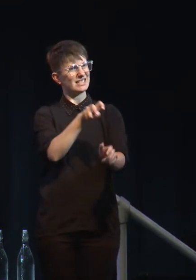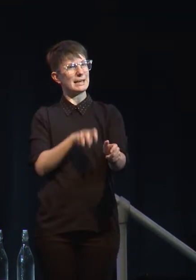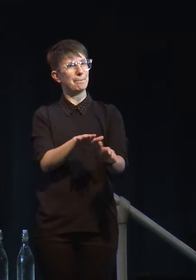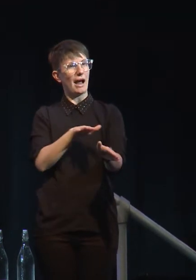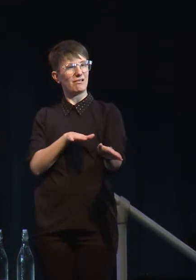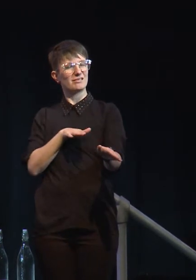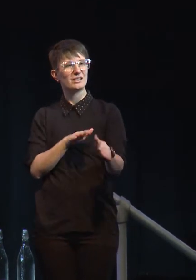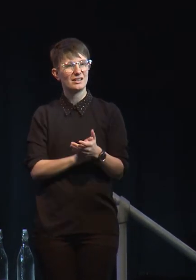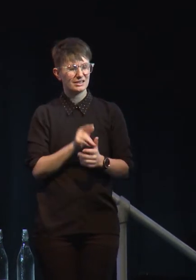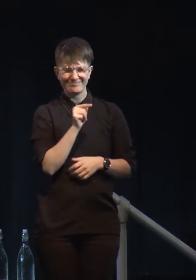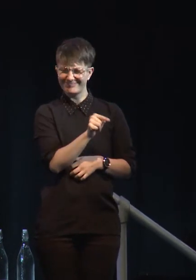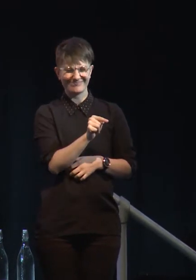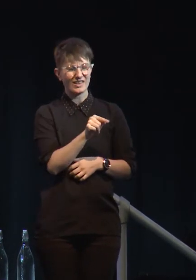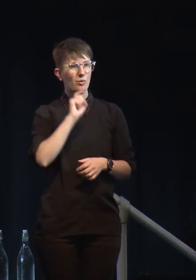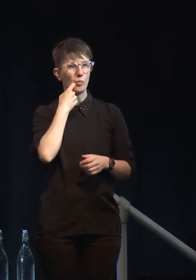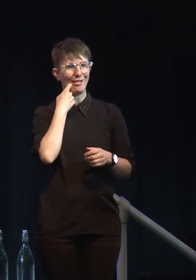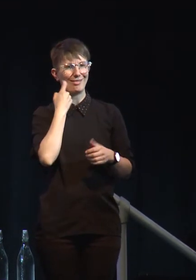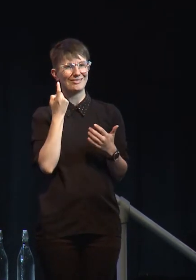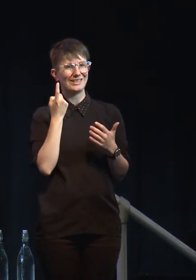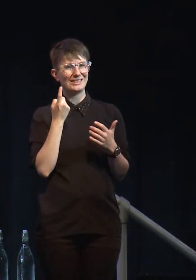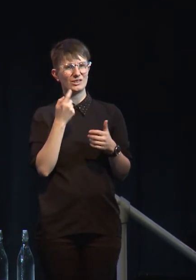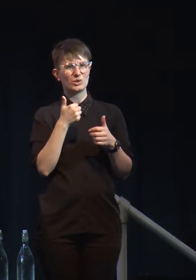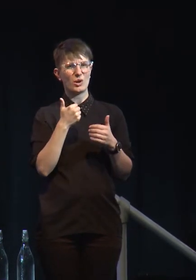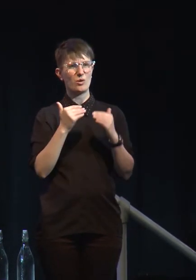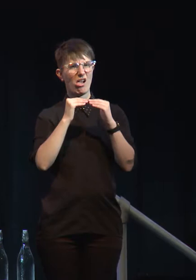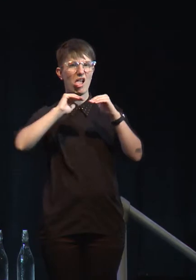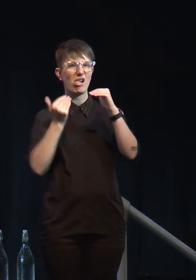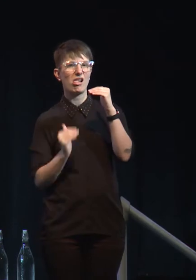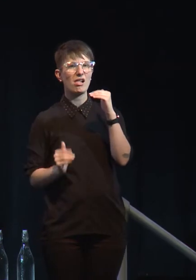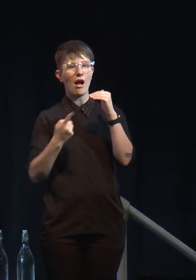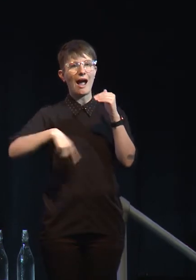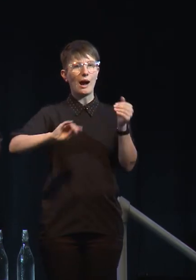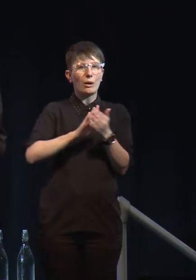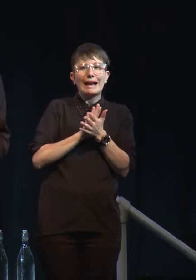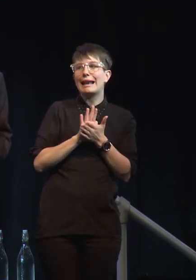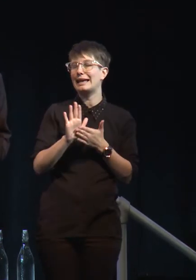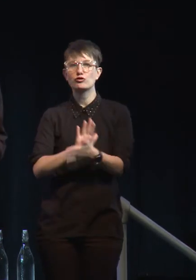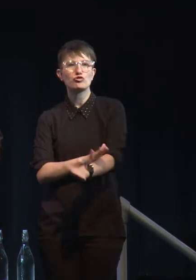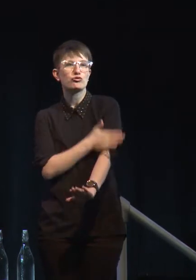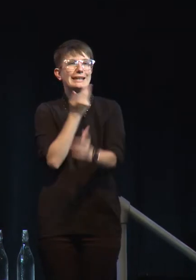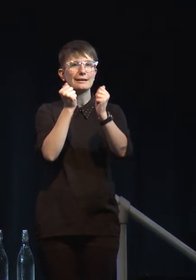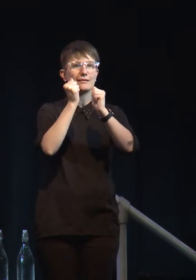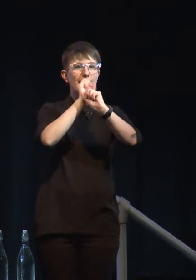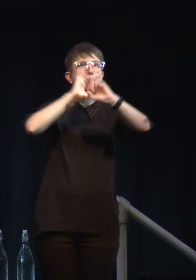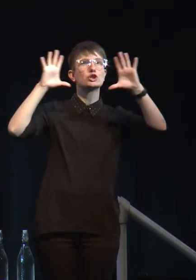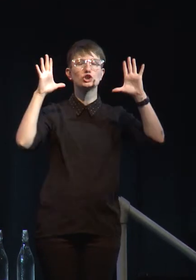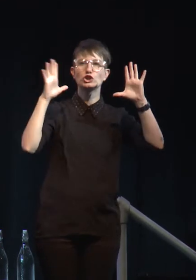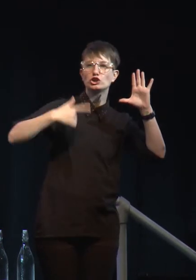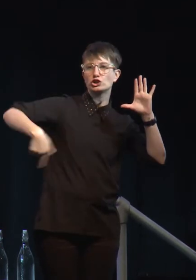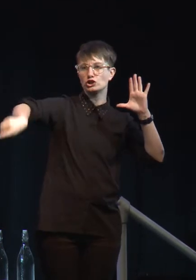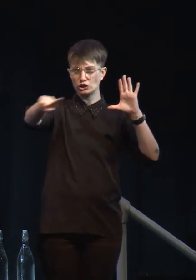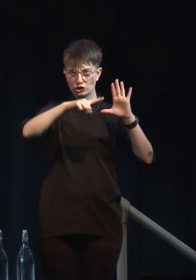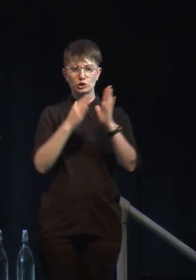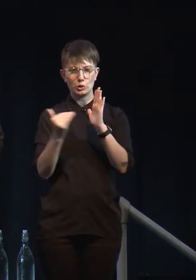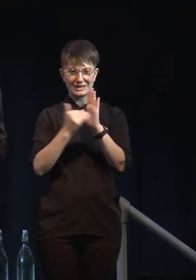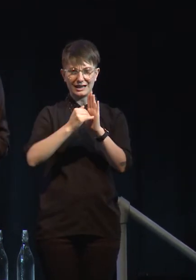the very, very important clean, green image of New Zealand's brand worldwide, which impacts the tourism industry,